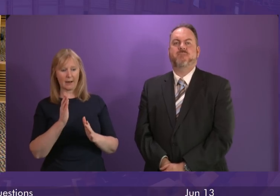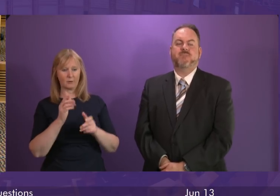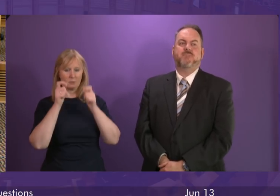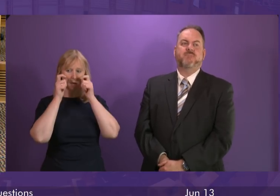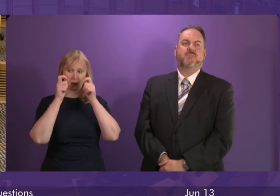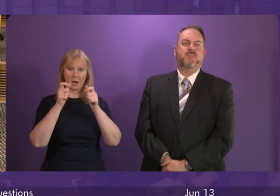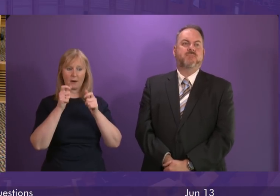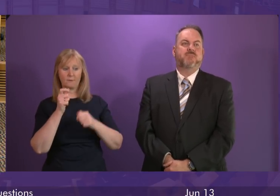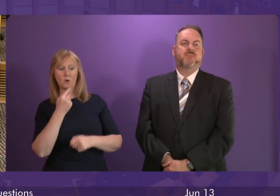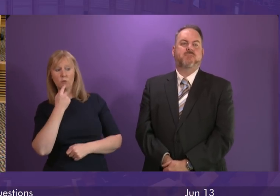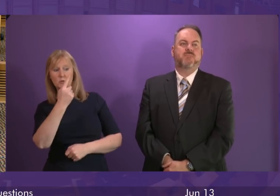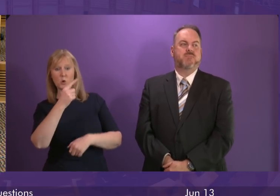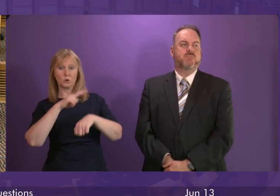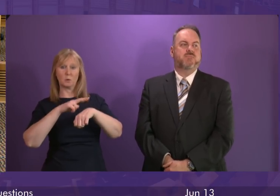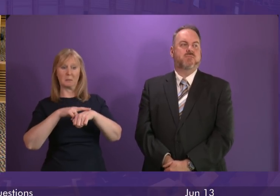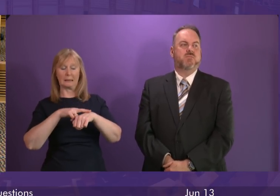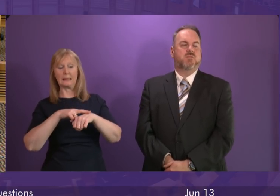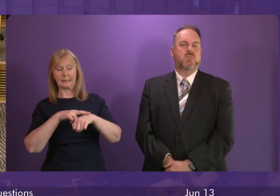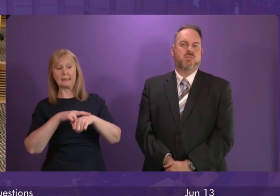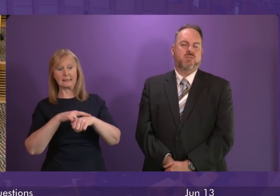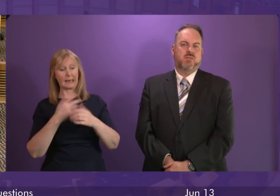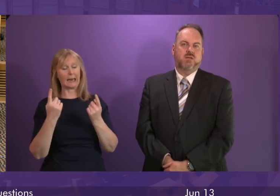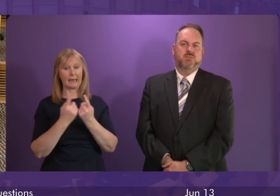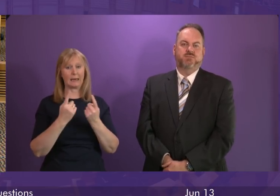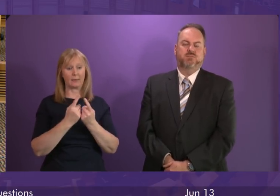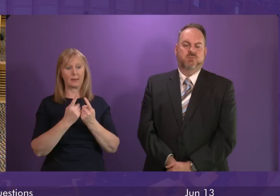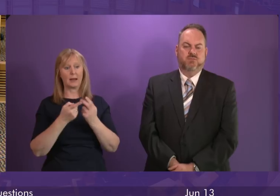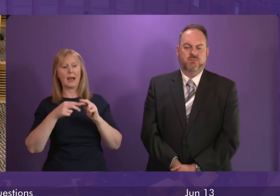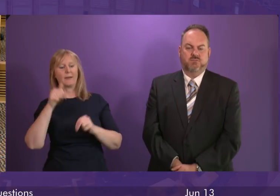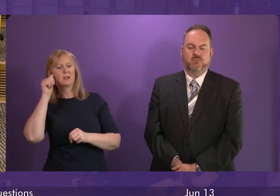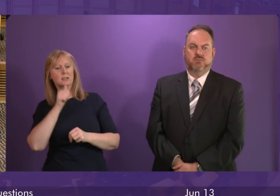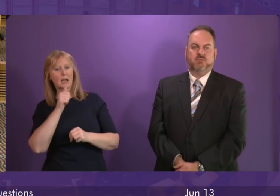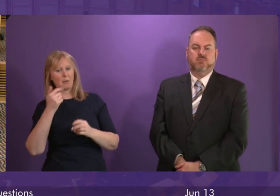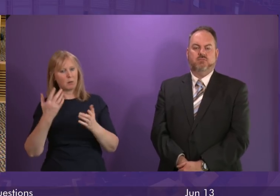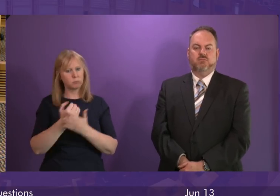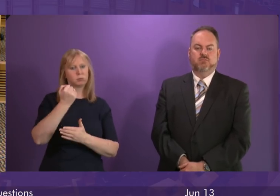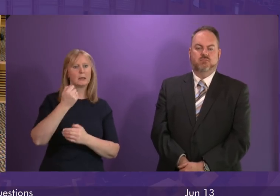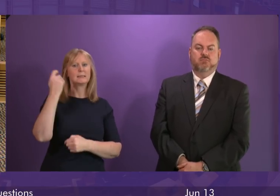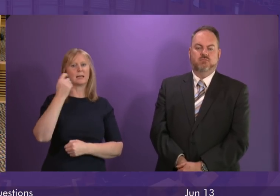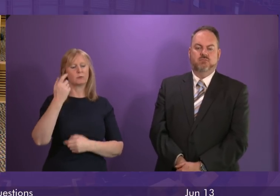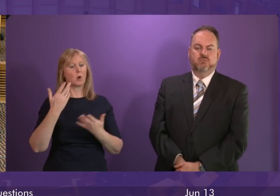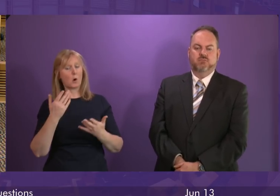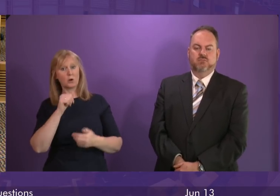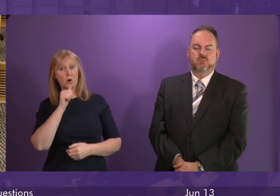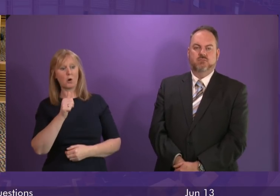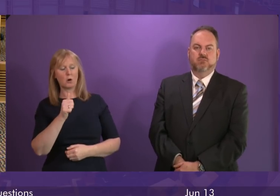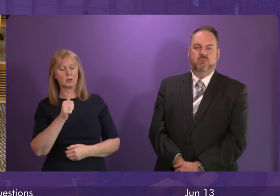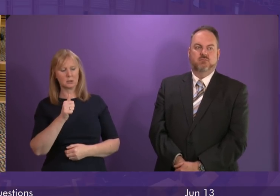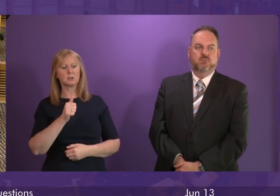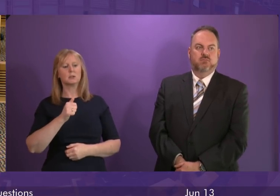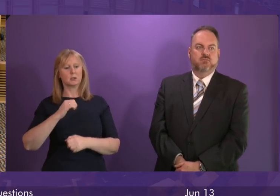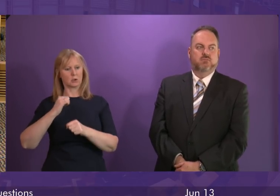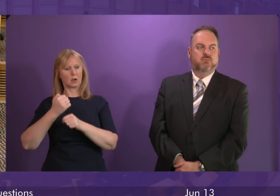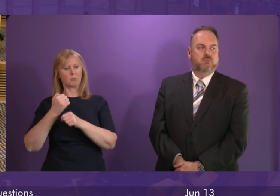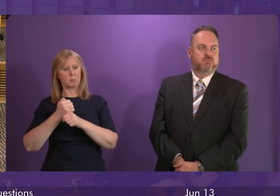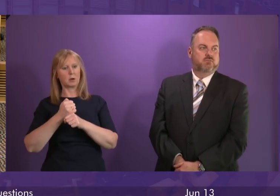concerns to the police regardless of whether or not a scammer is successful. As I've just said, the Scottish Government is working with a range of partners